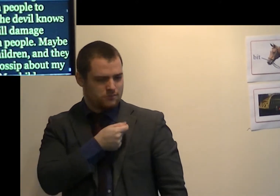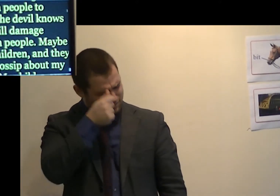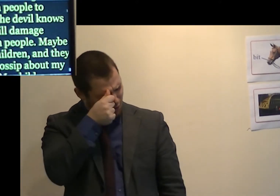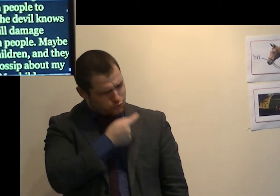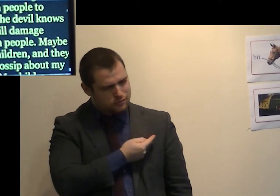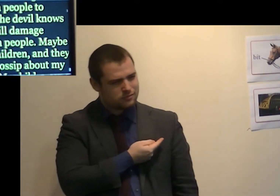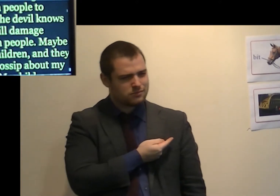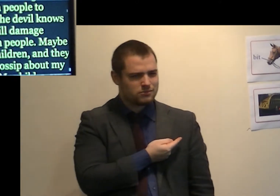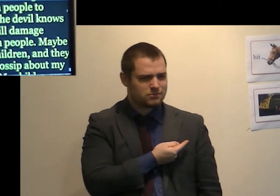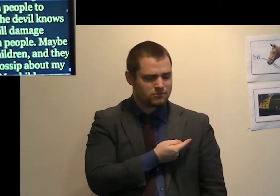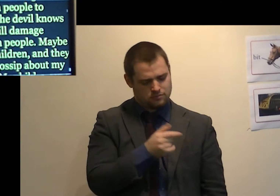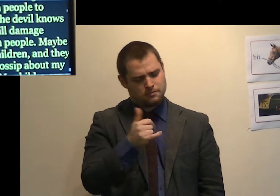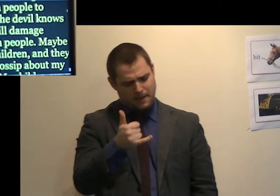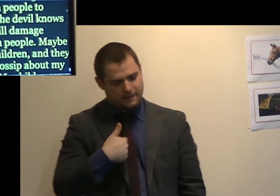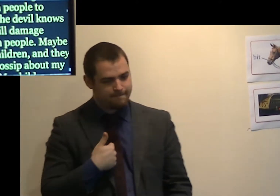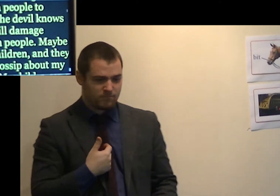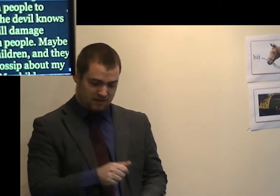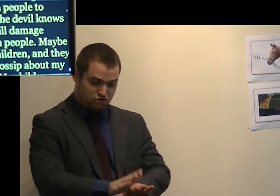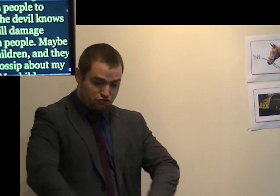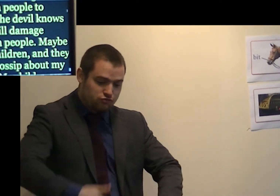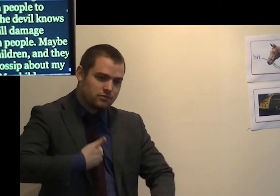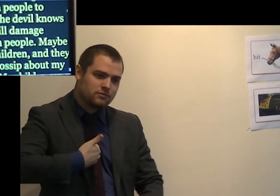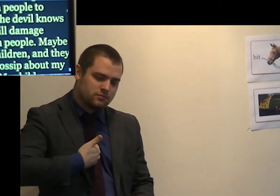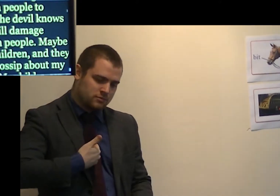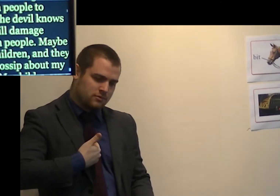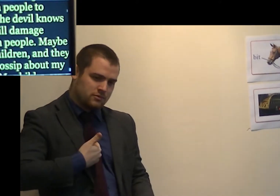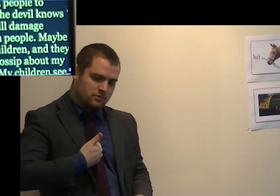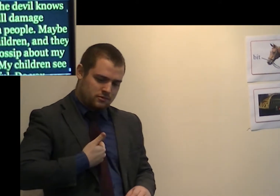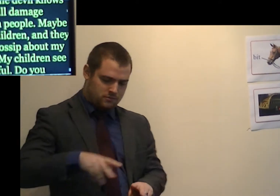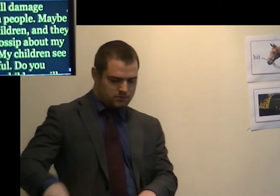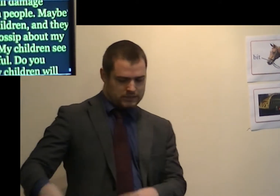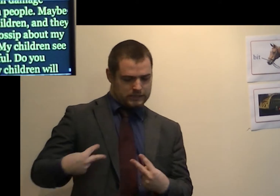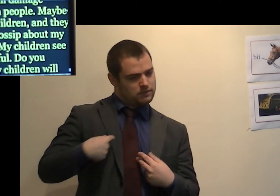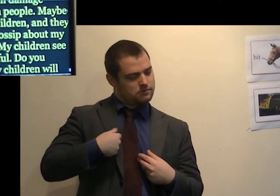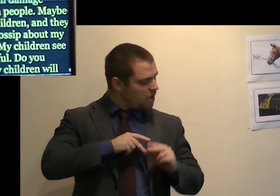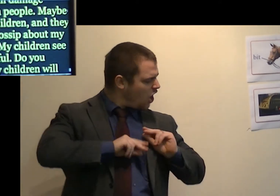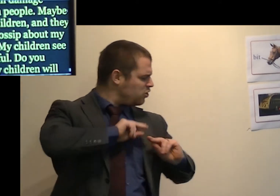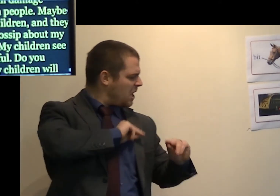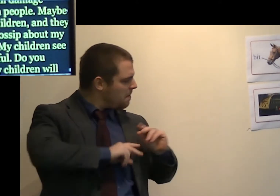Maybe I have children, and they see me gossip about my friends.